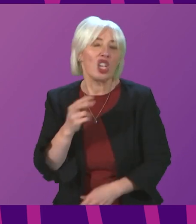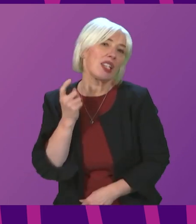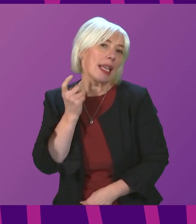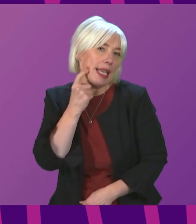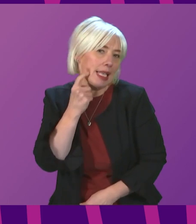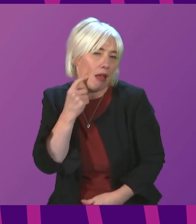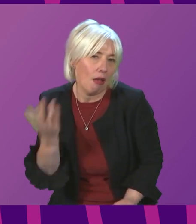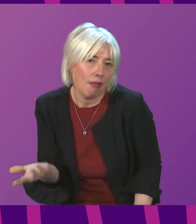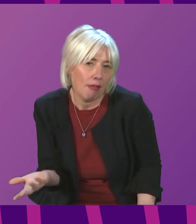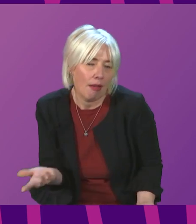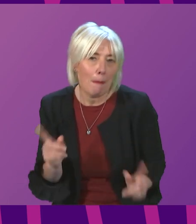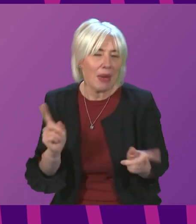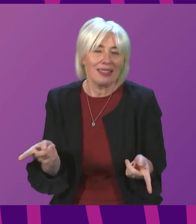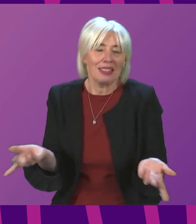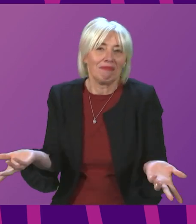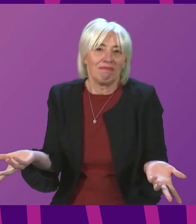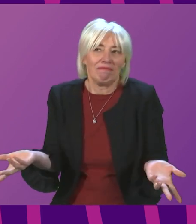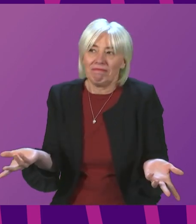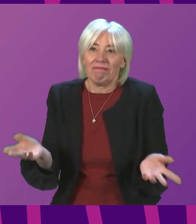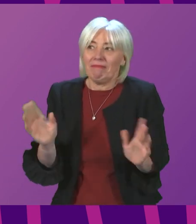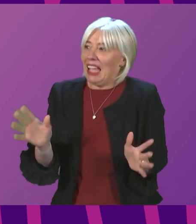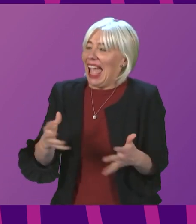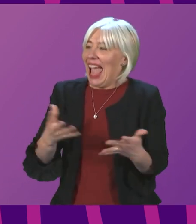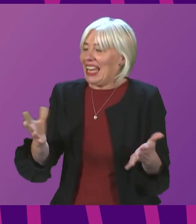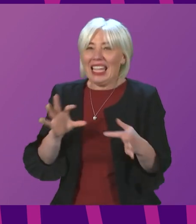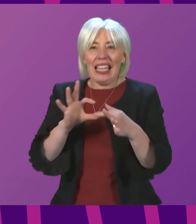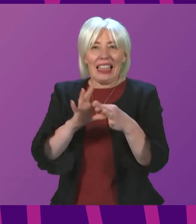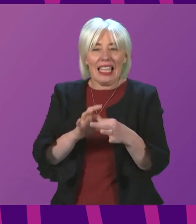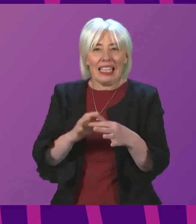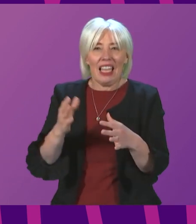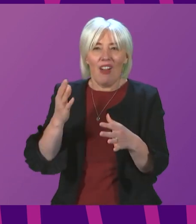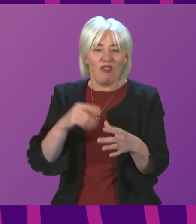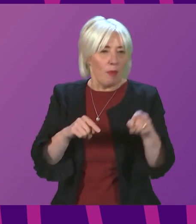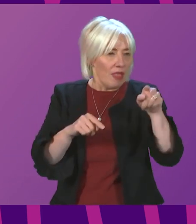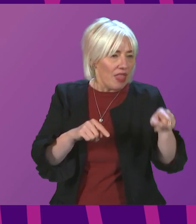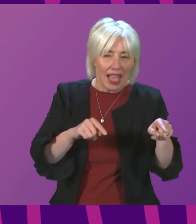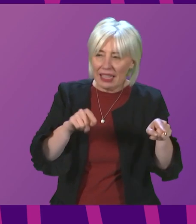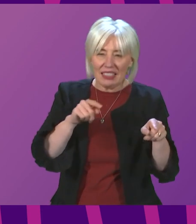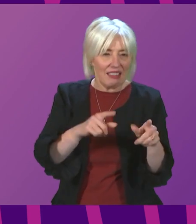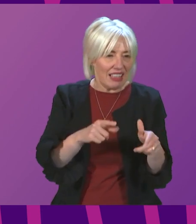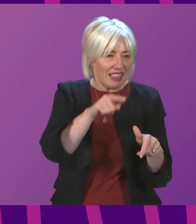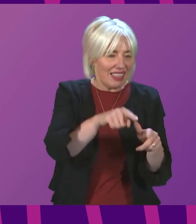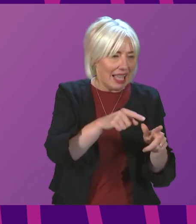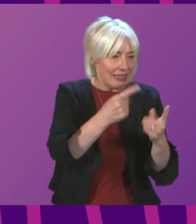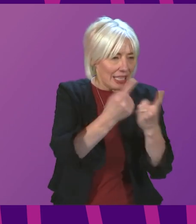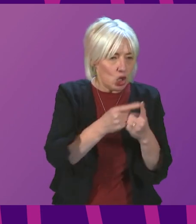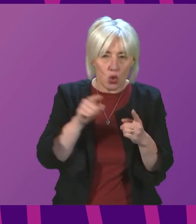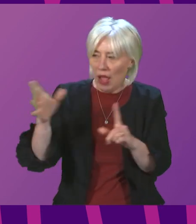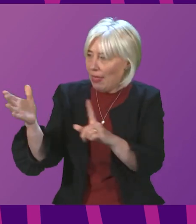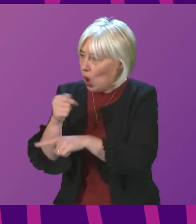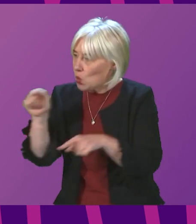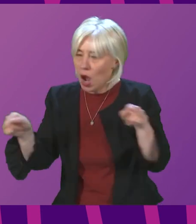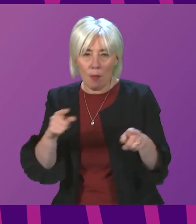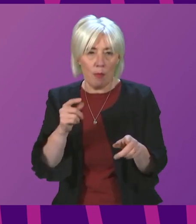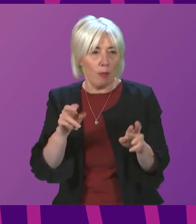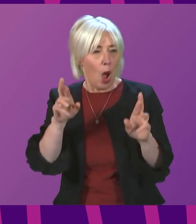draw absolute causative links between measure A and outcome B. But all of what we are